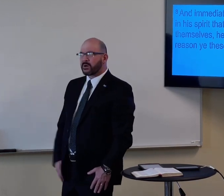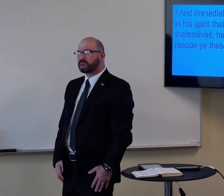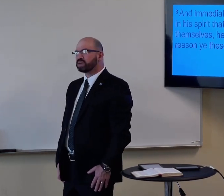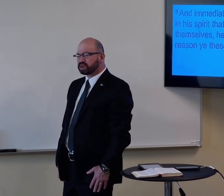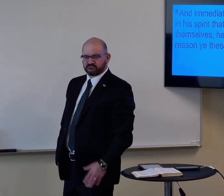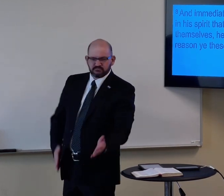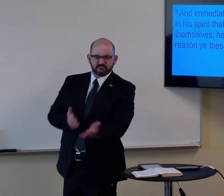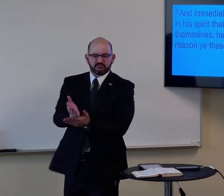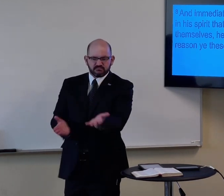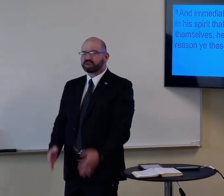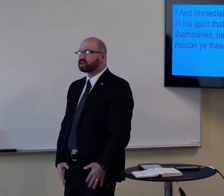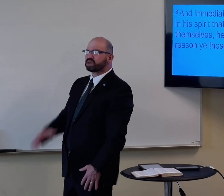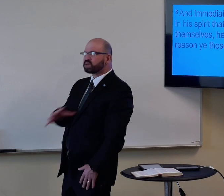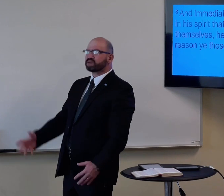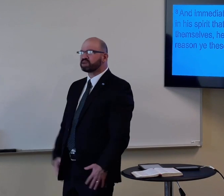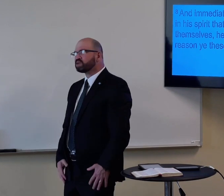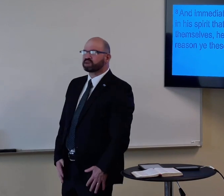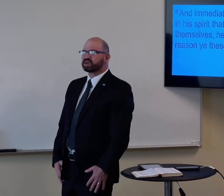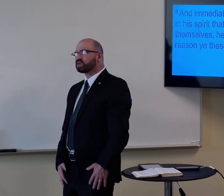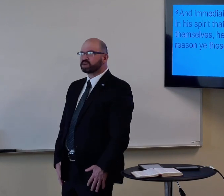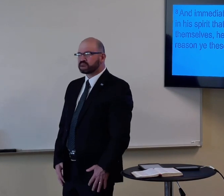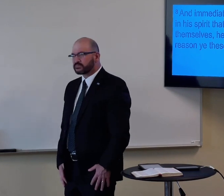I'm going to be just fine. It's all right. I can do it.